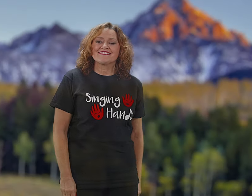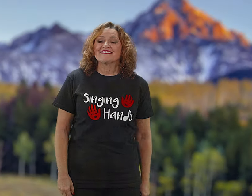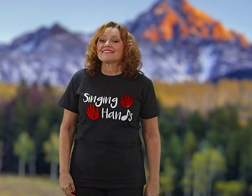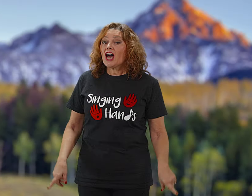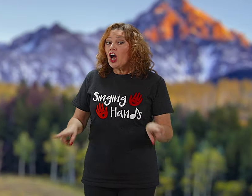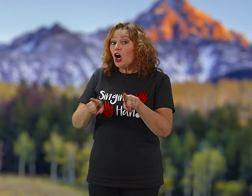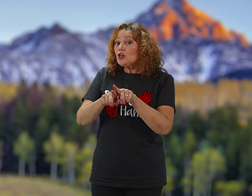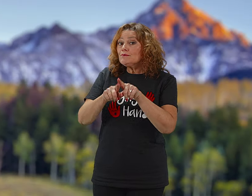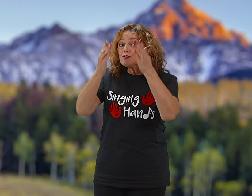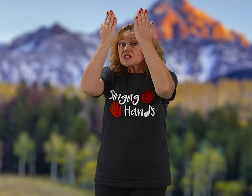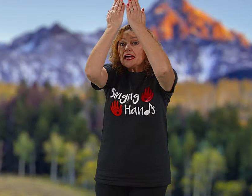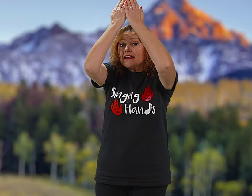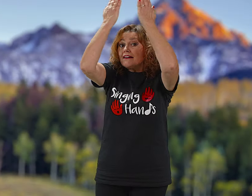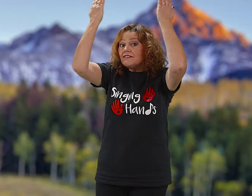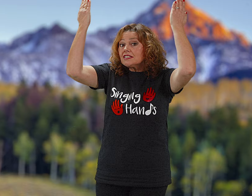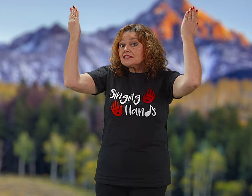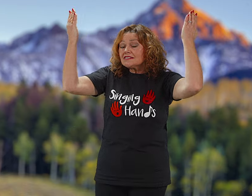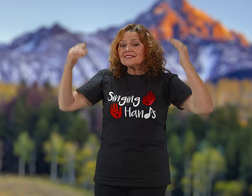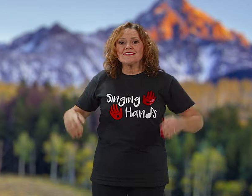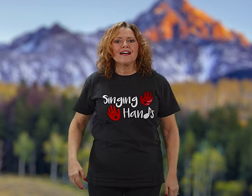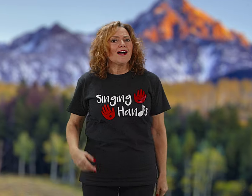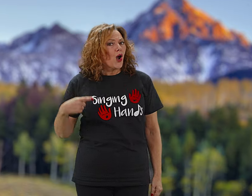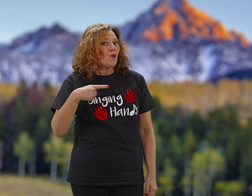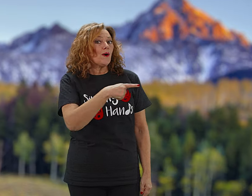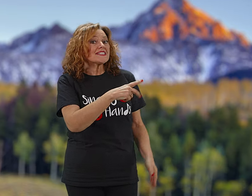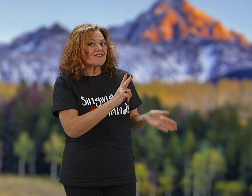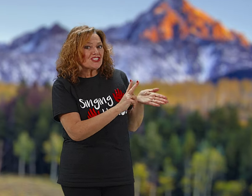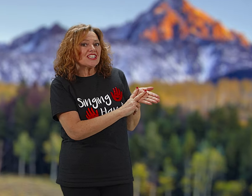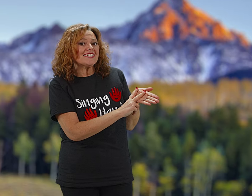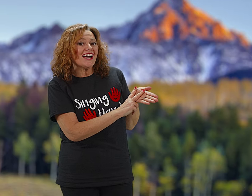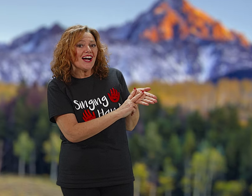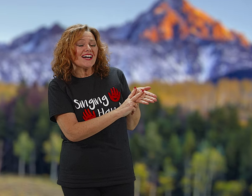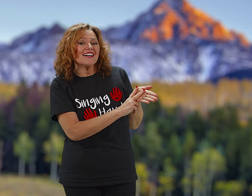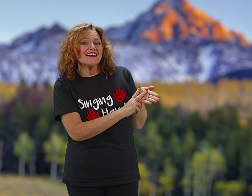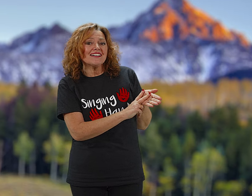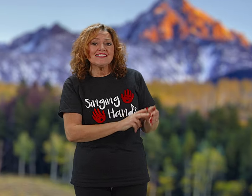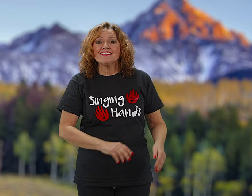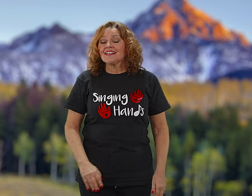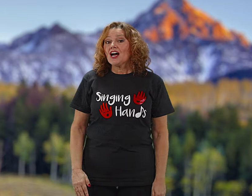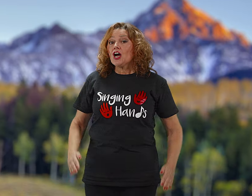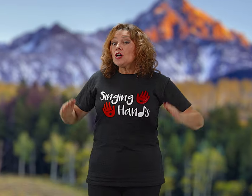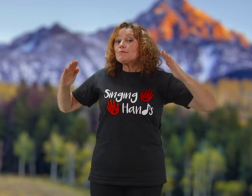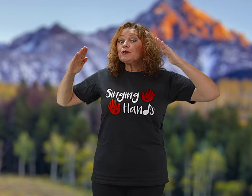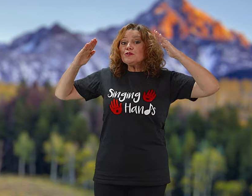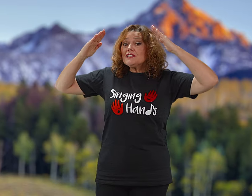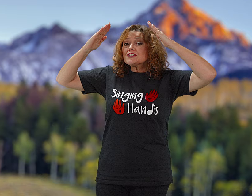Almost Heaven, West Virginia, Blue Ridge